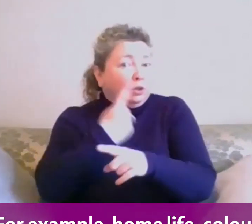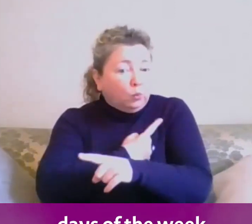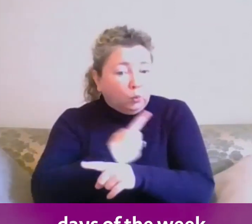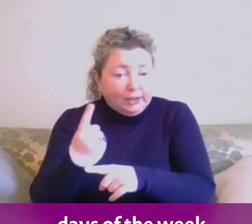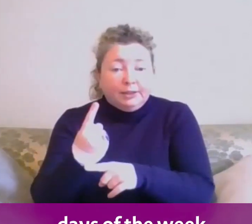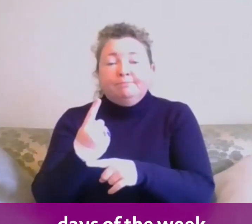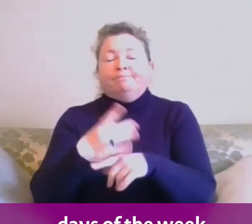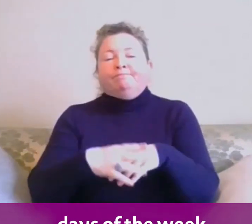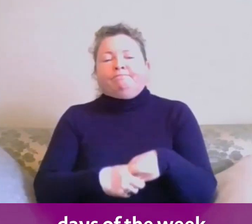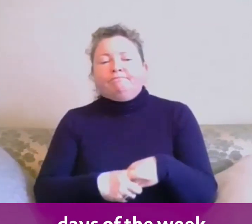days of the week.